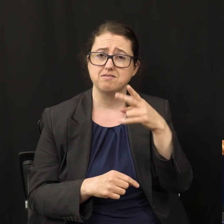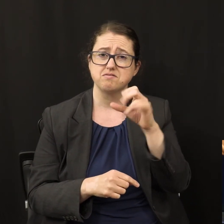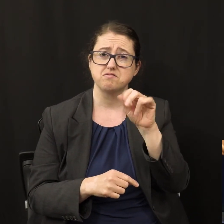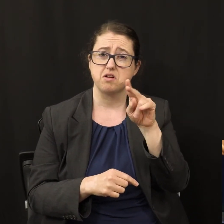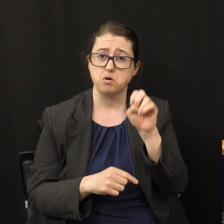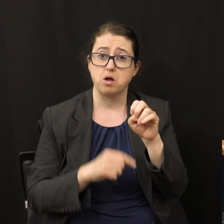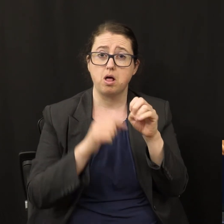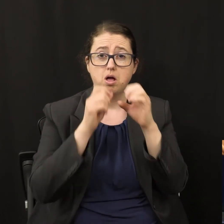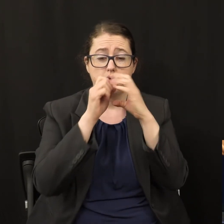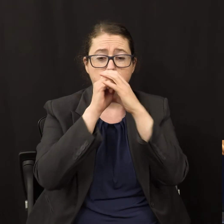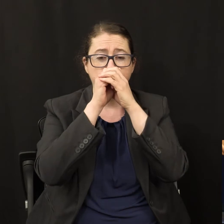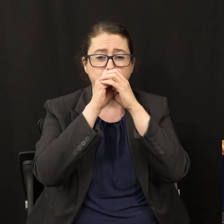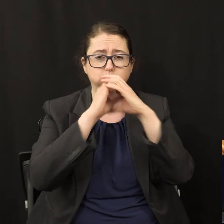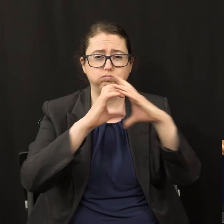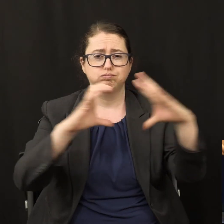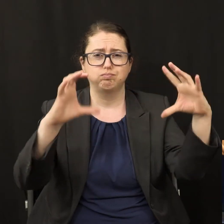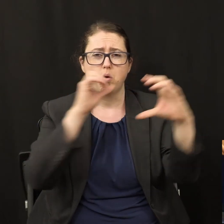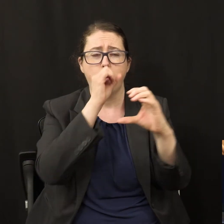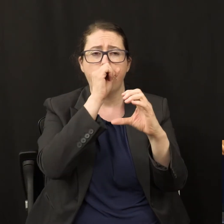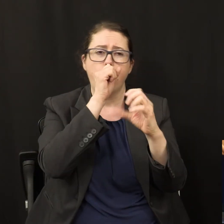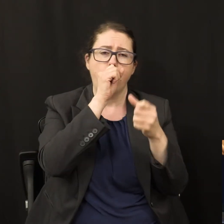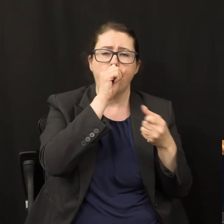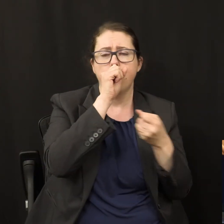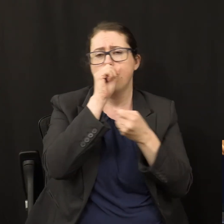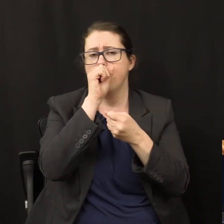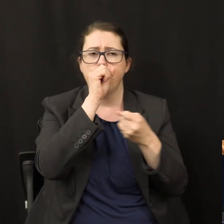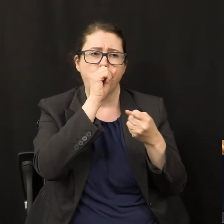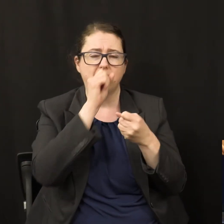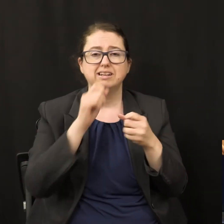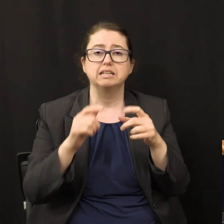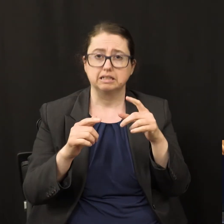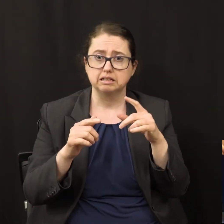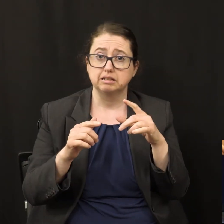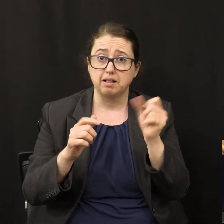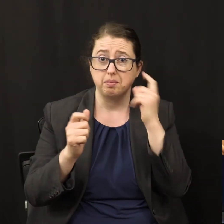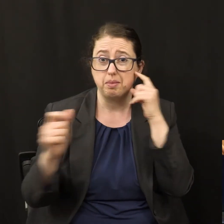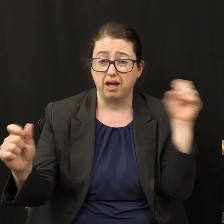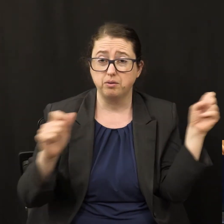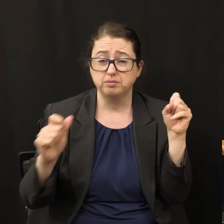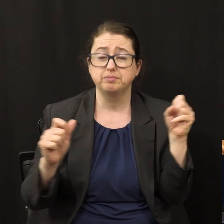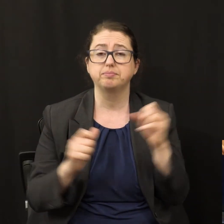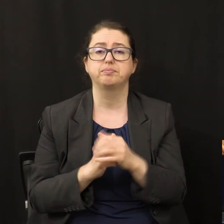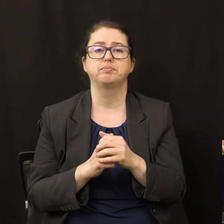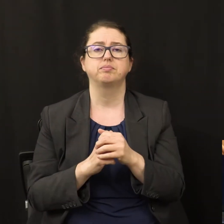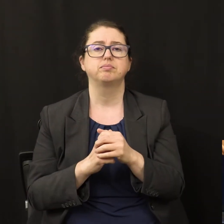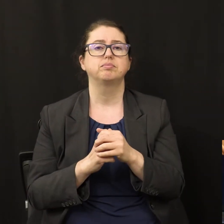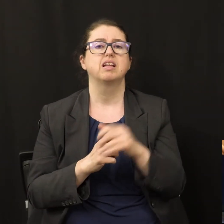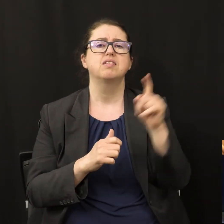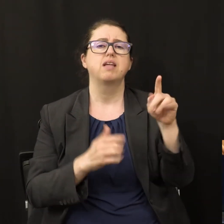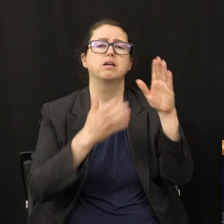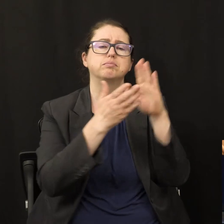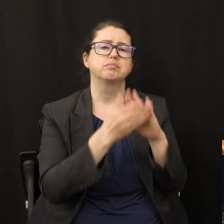It can be heard. In other words, this message is proclaimed with unmitigated power.